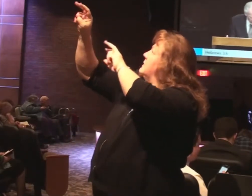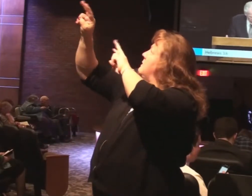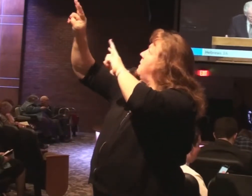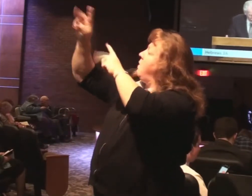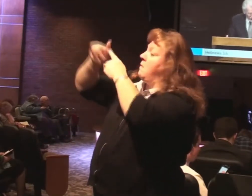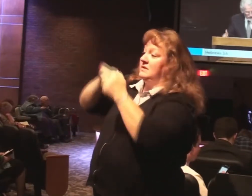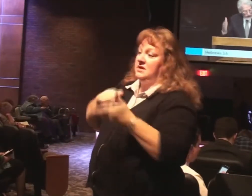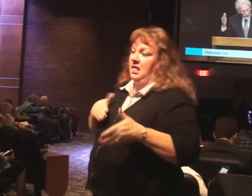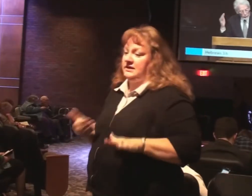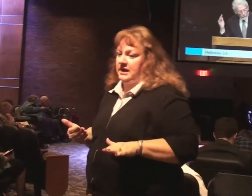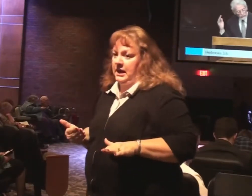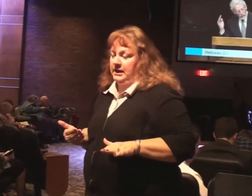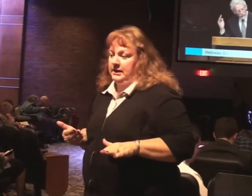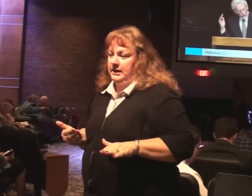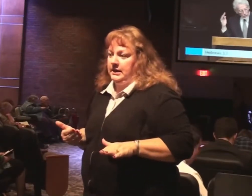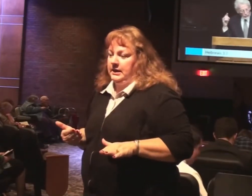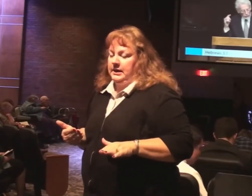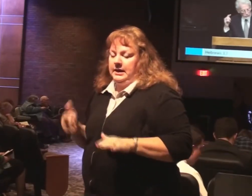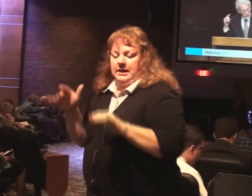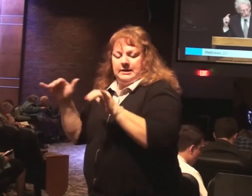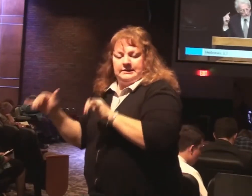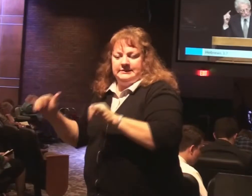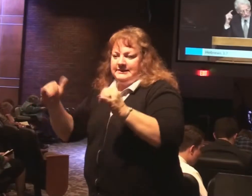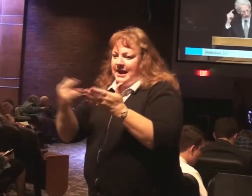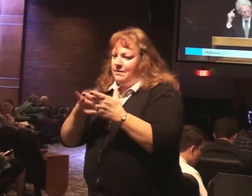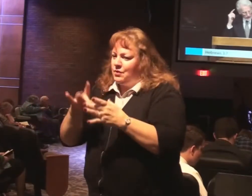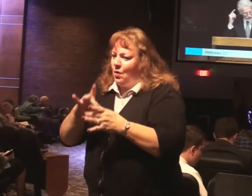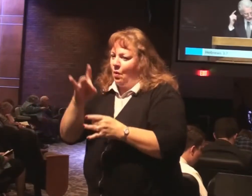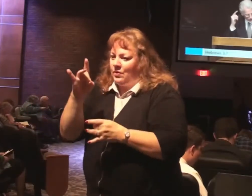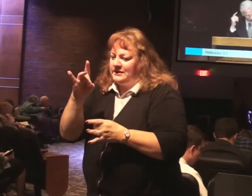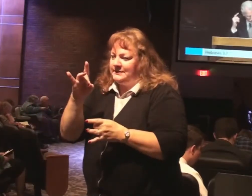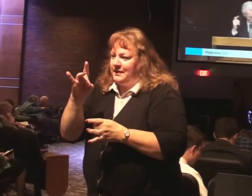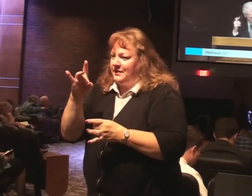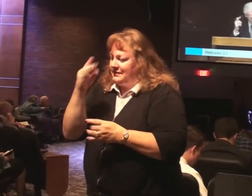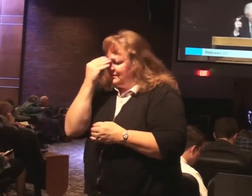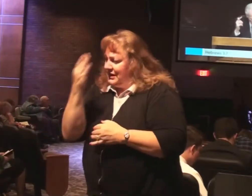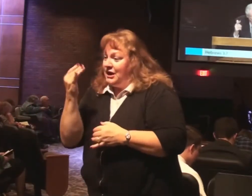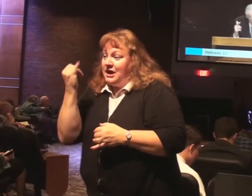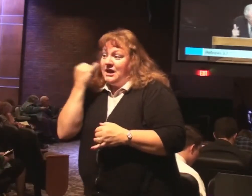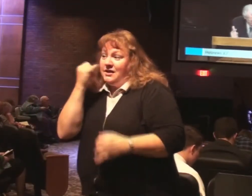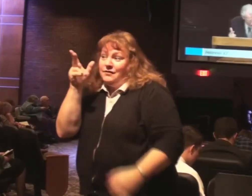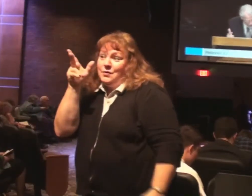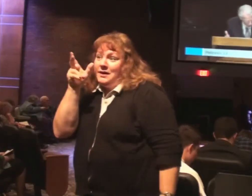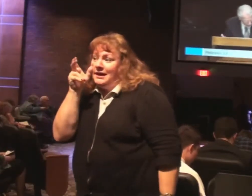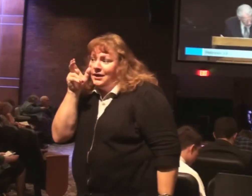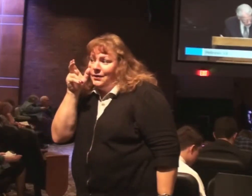end. Therefore just as the Holy Spirit says. Today if you hear his voice don't harden your hearts.